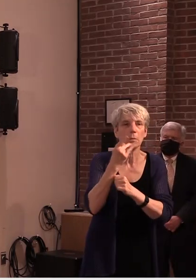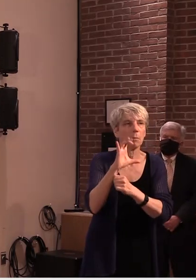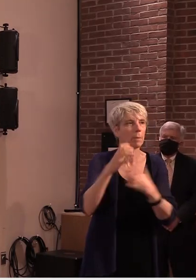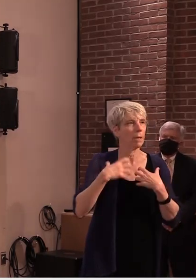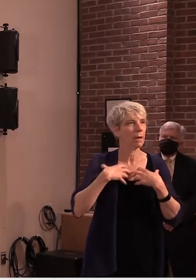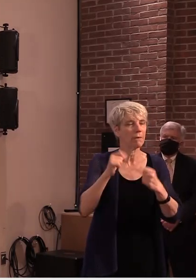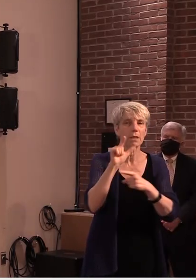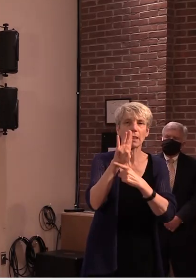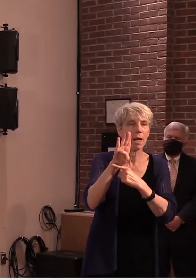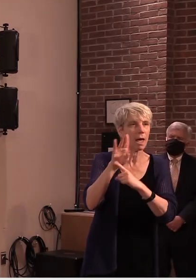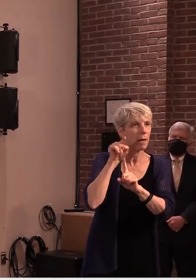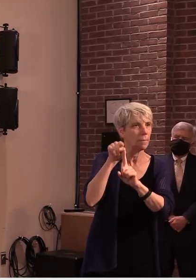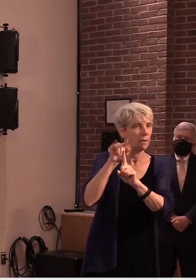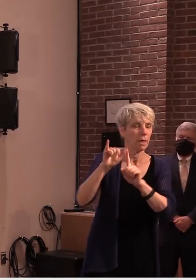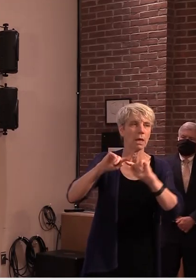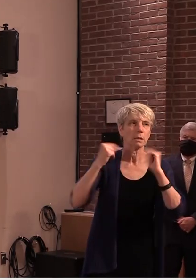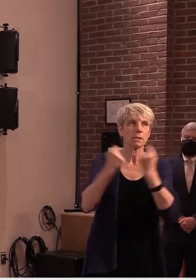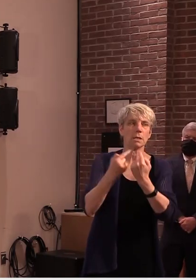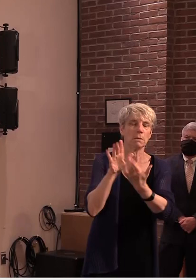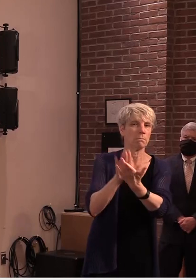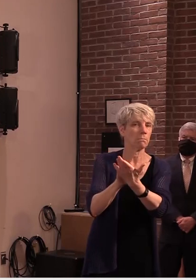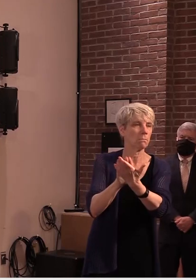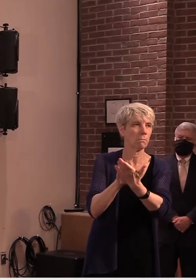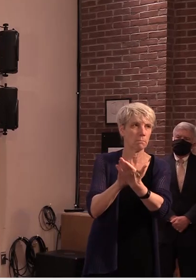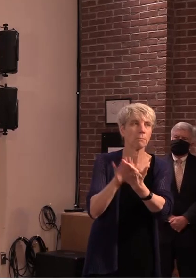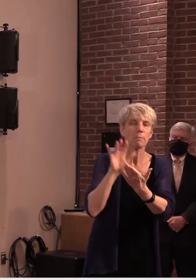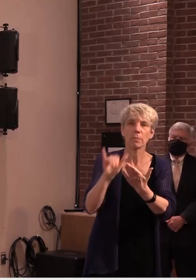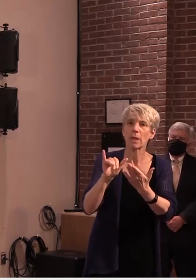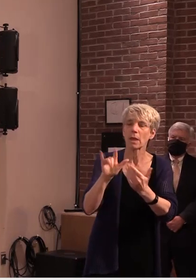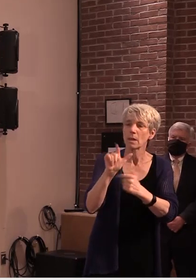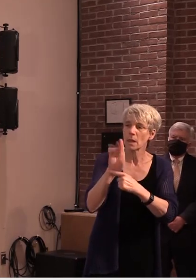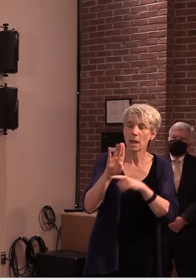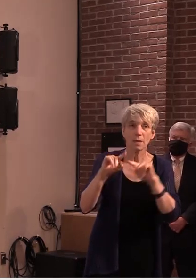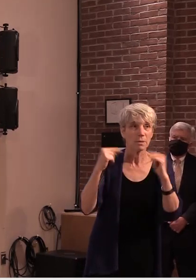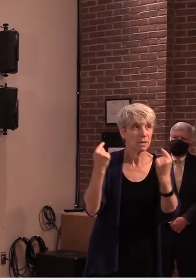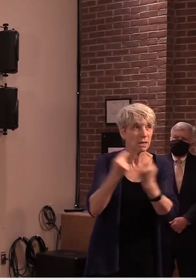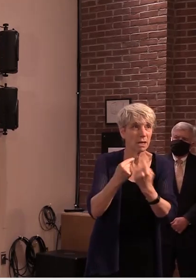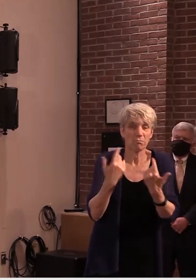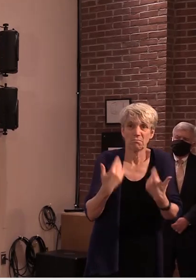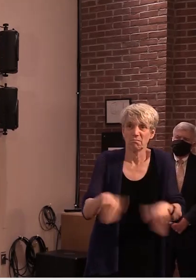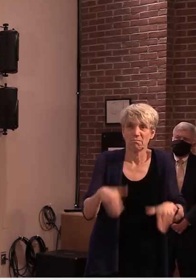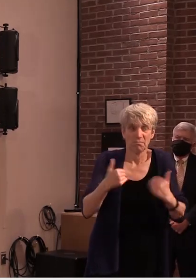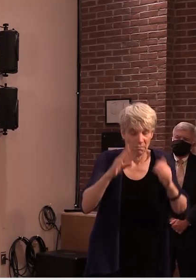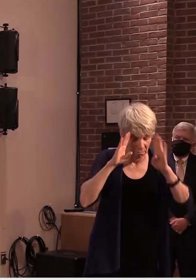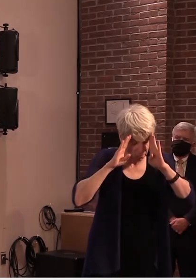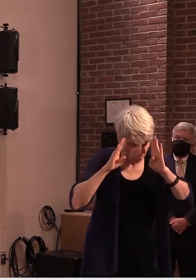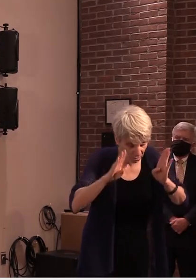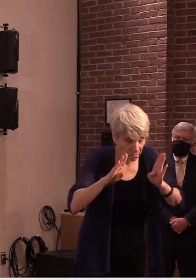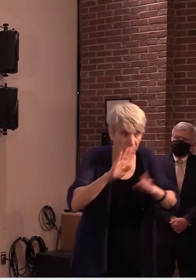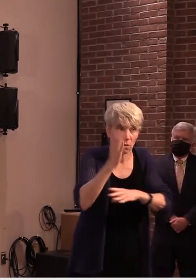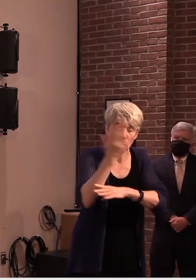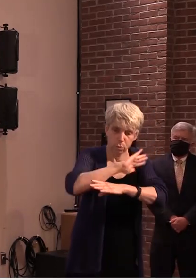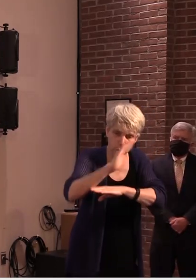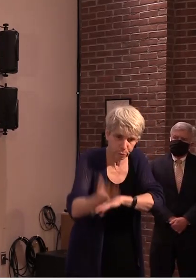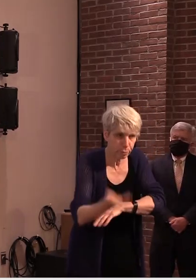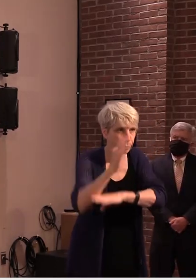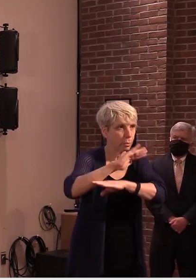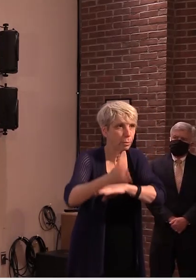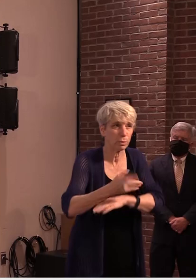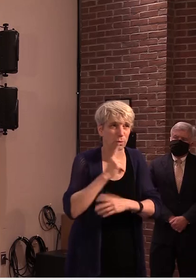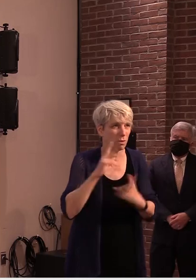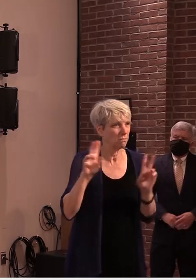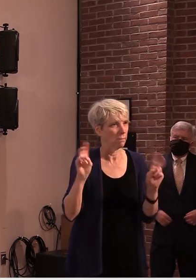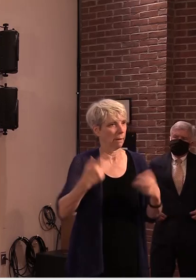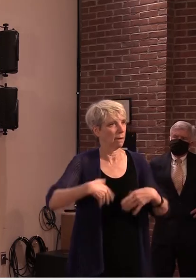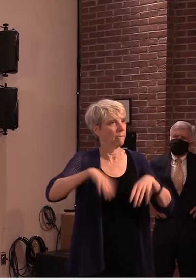members of the health department team have all but given up their personal lives to process and analyze the